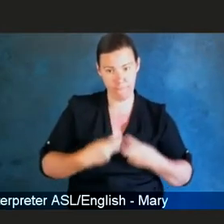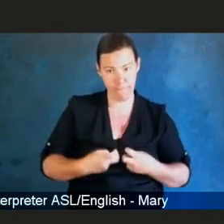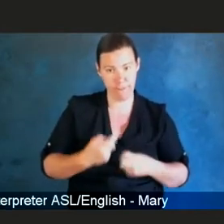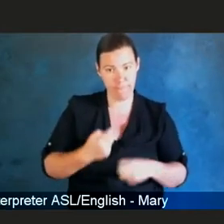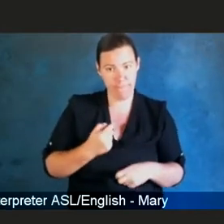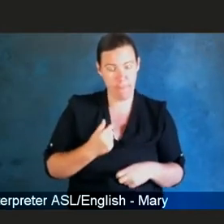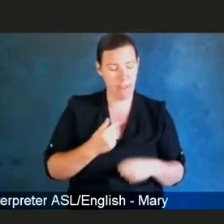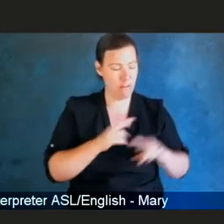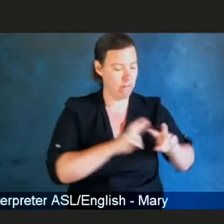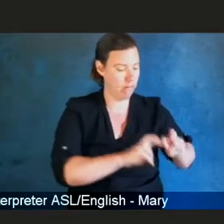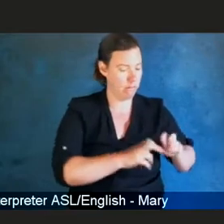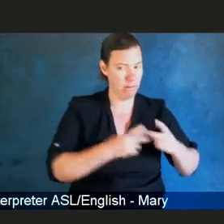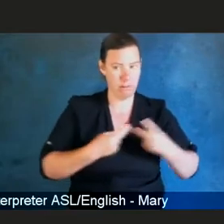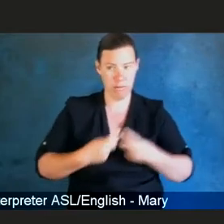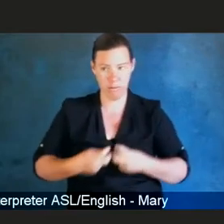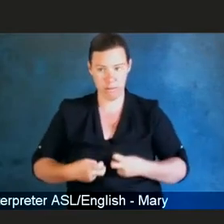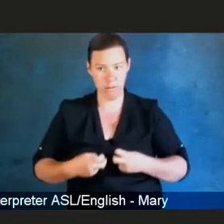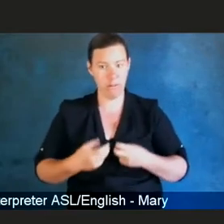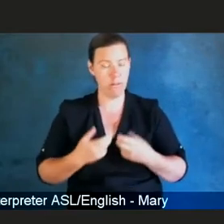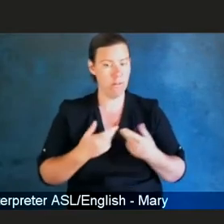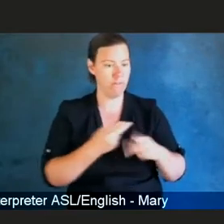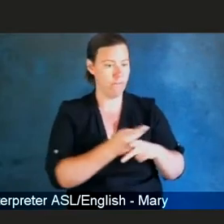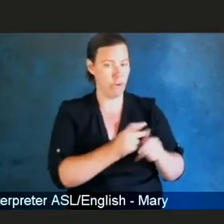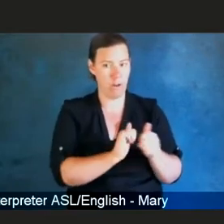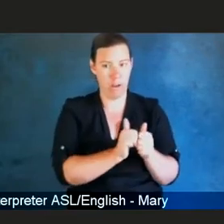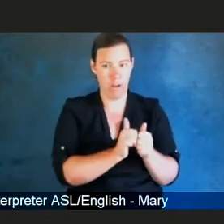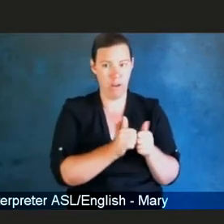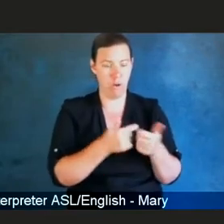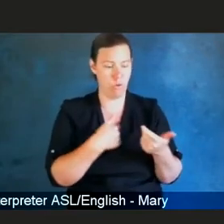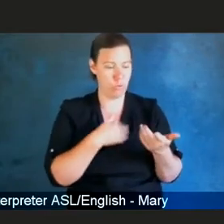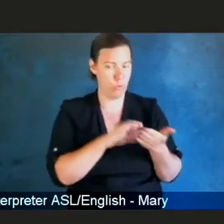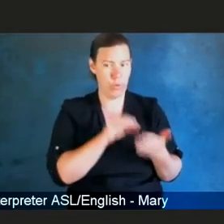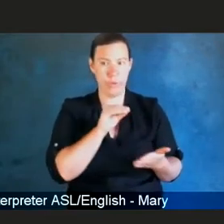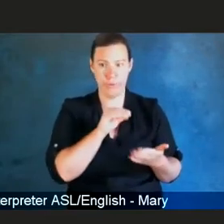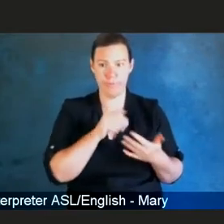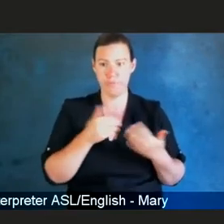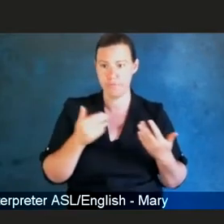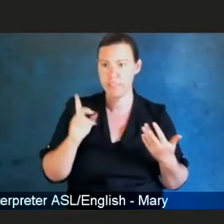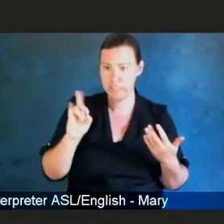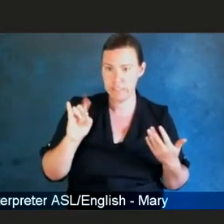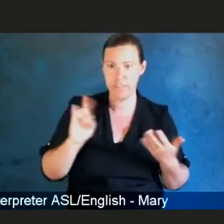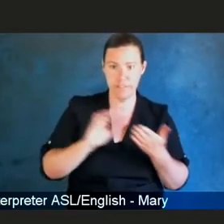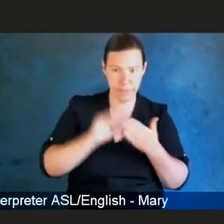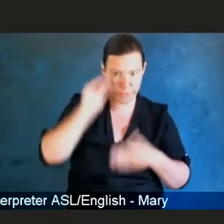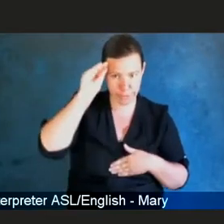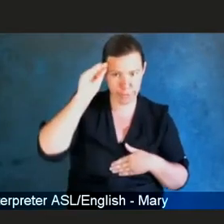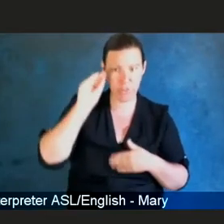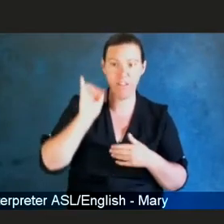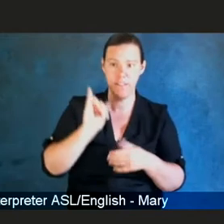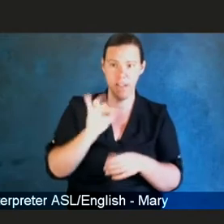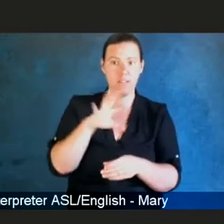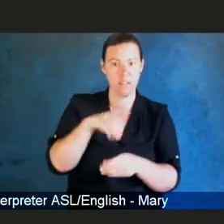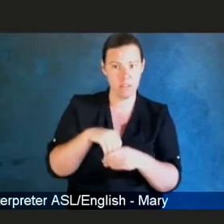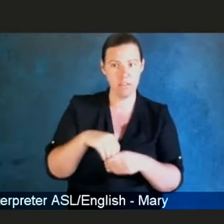you know, what you can learn from that. And I think we built that into the HVTN. And we certainly have built that into the